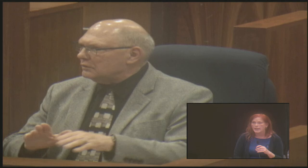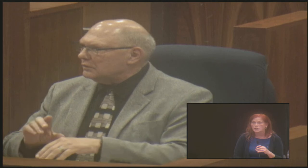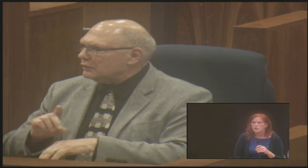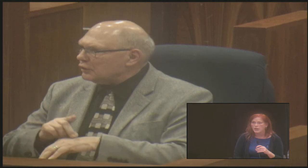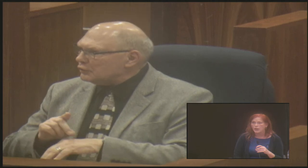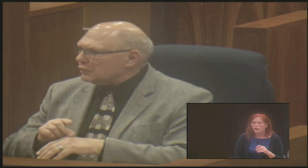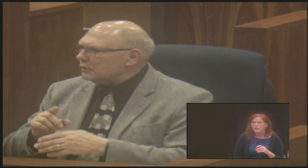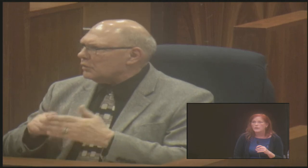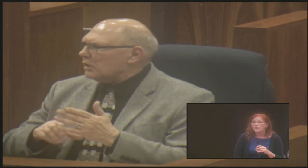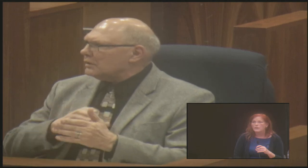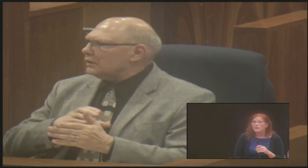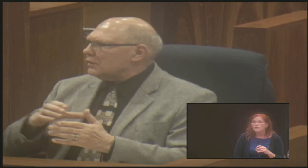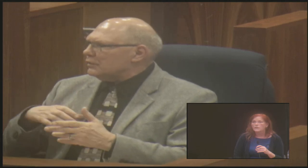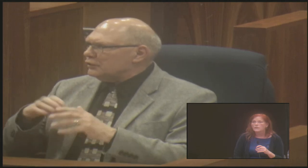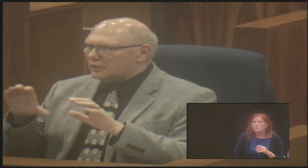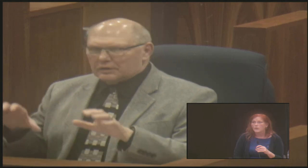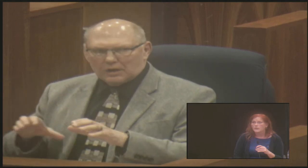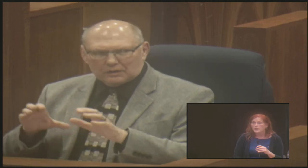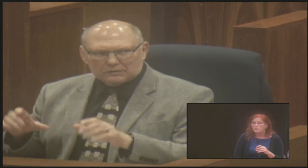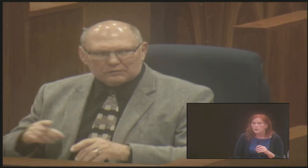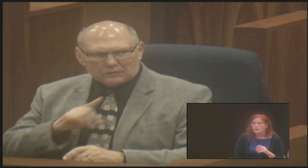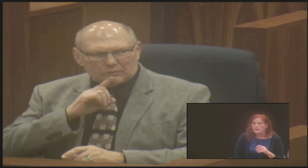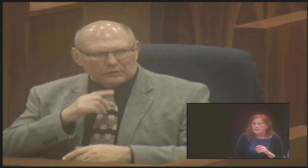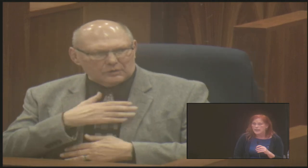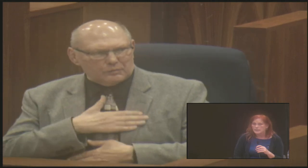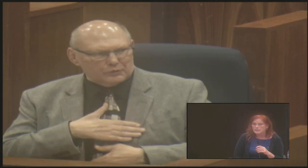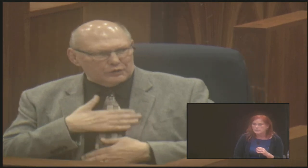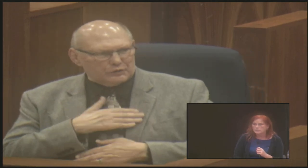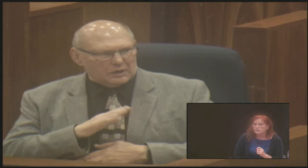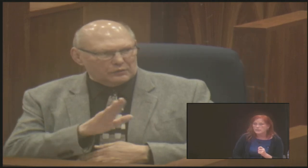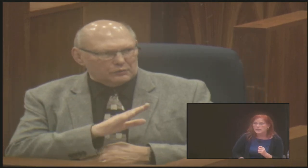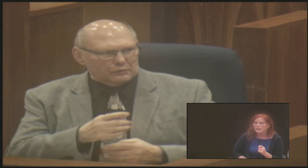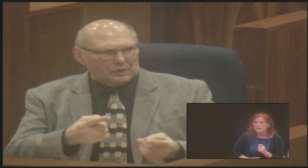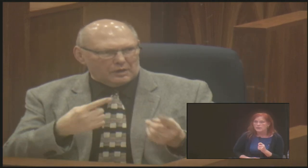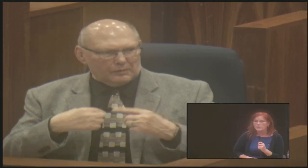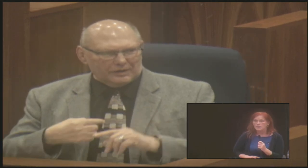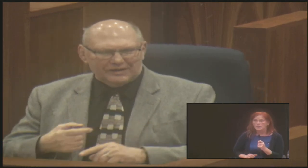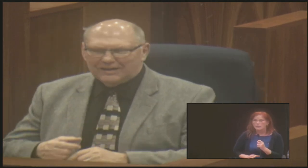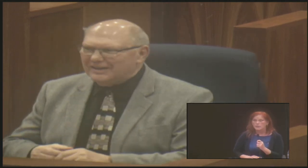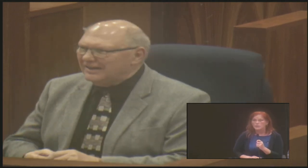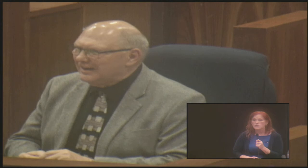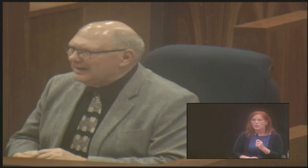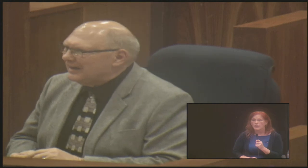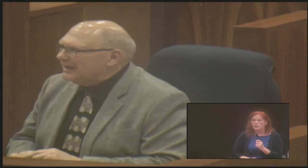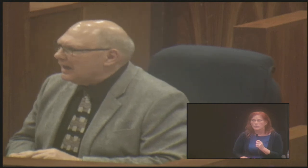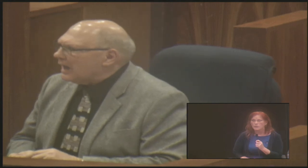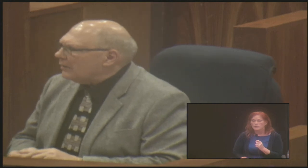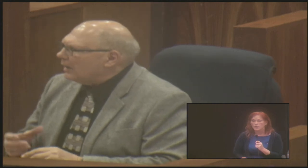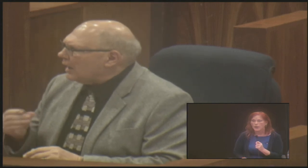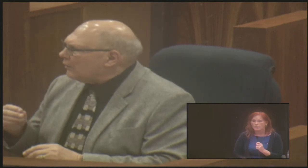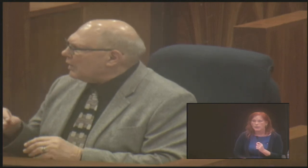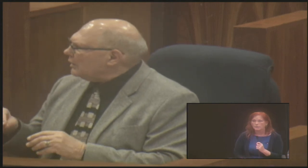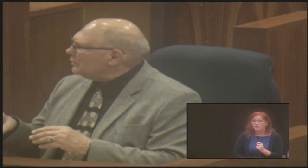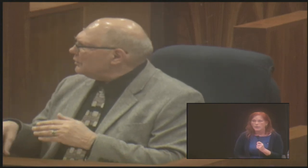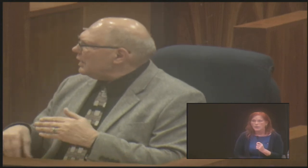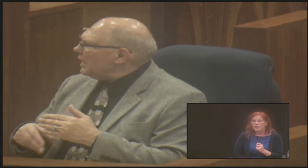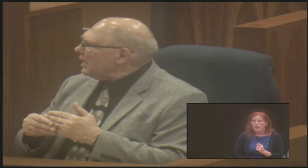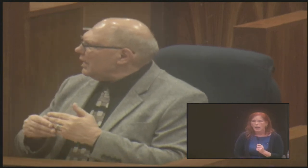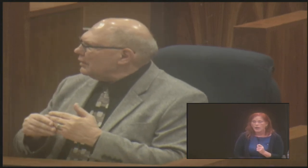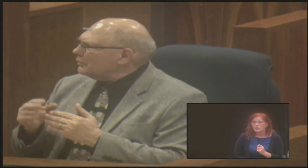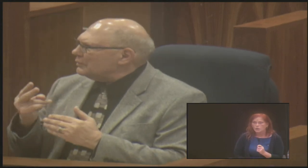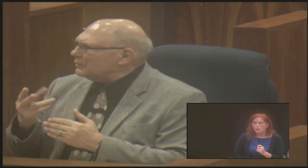today and share what the community does in their disability field. So thank you so much for coming.